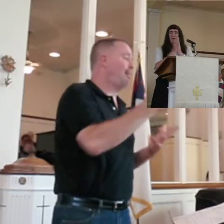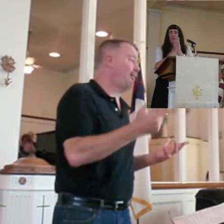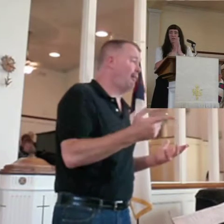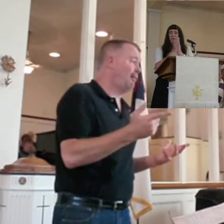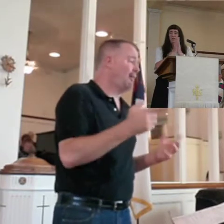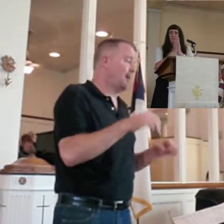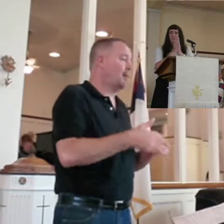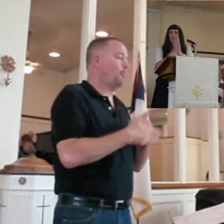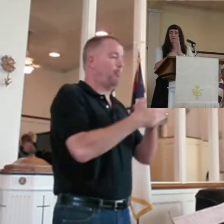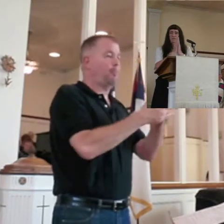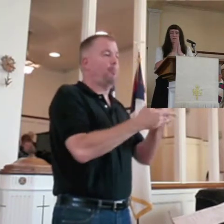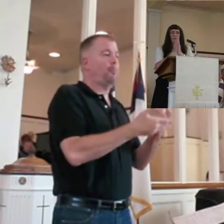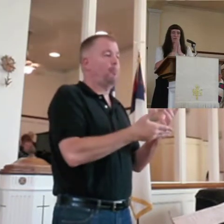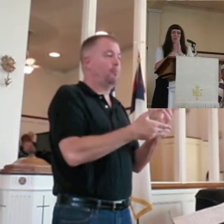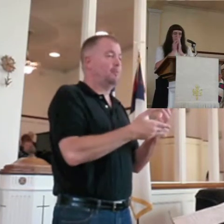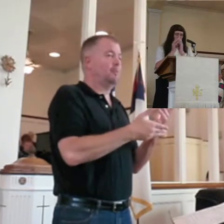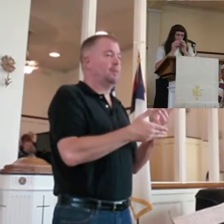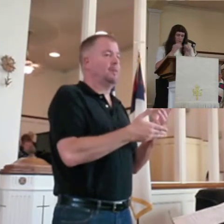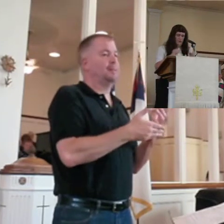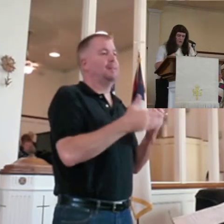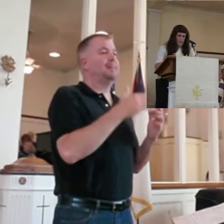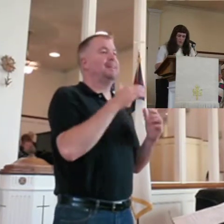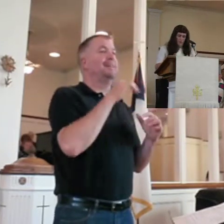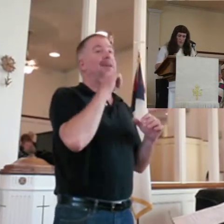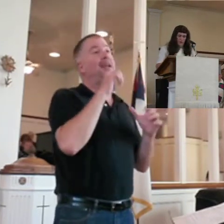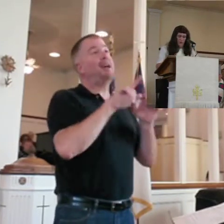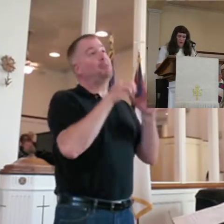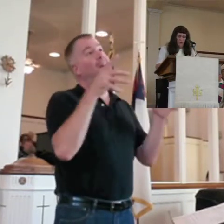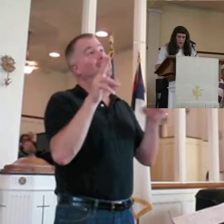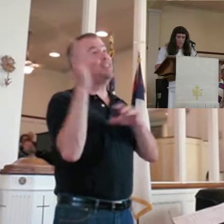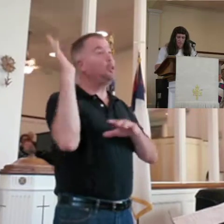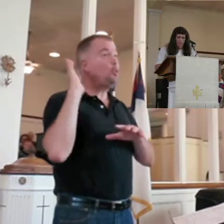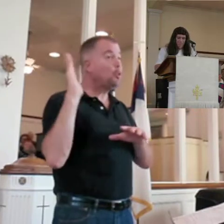you know, because it's a long way. Well, not so far as it used to.